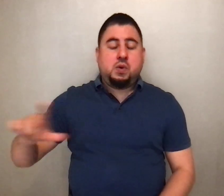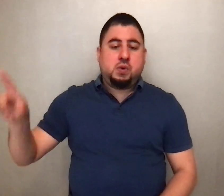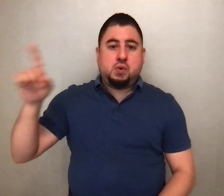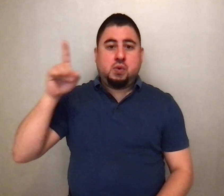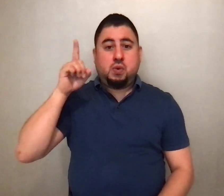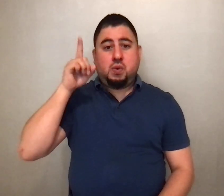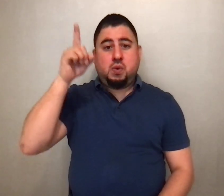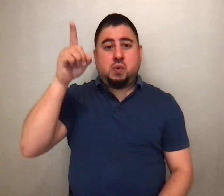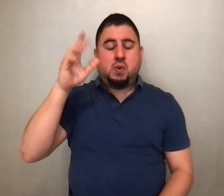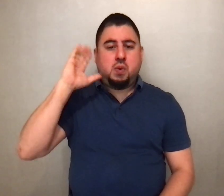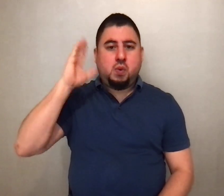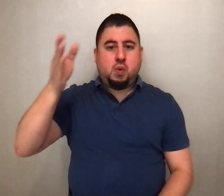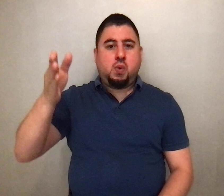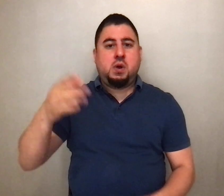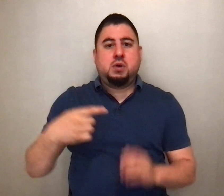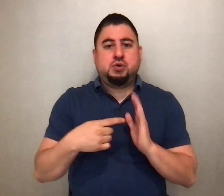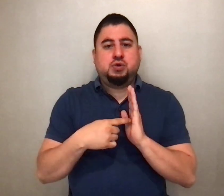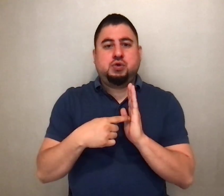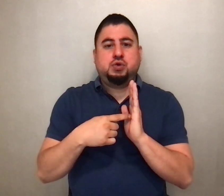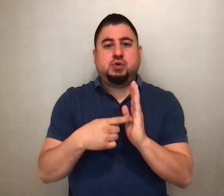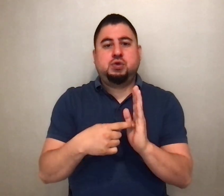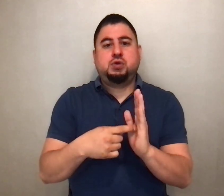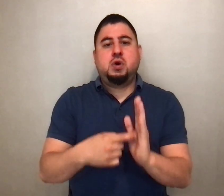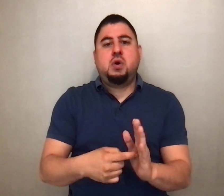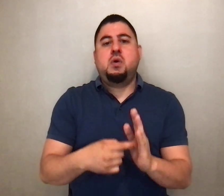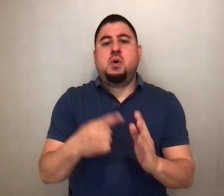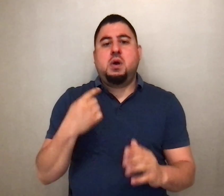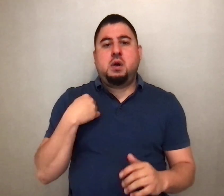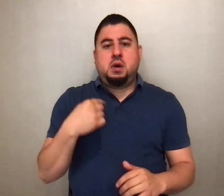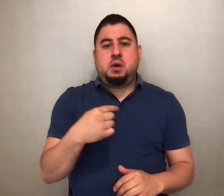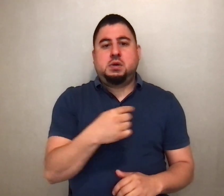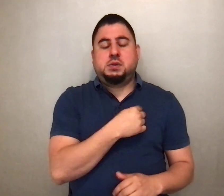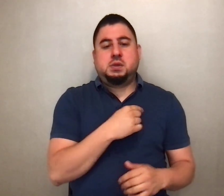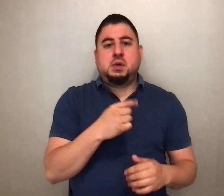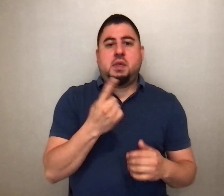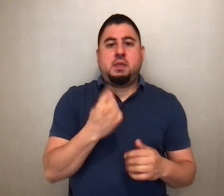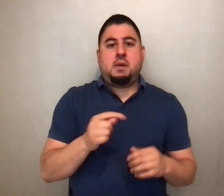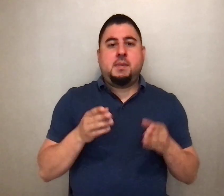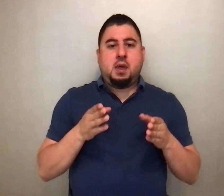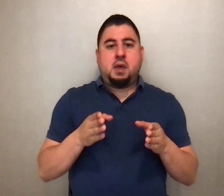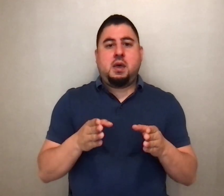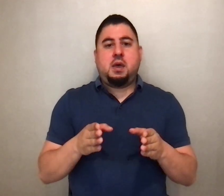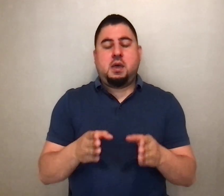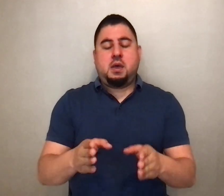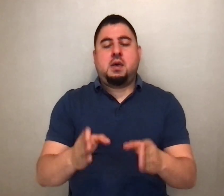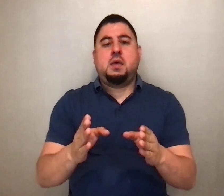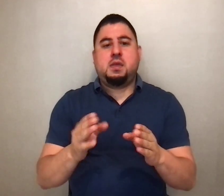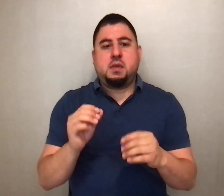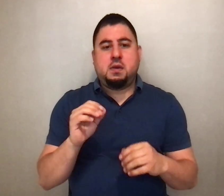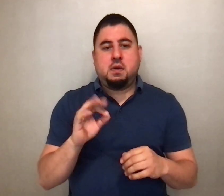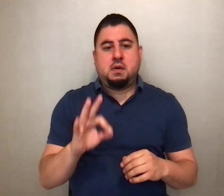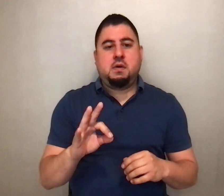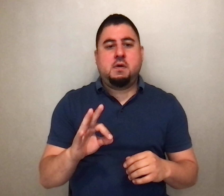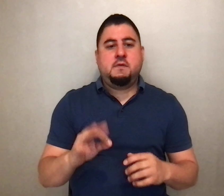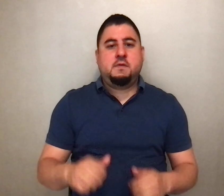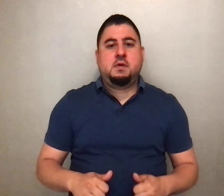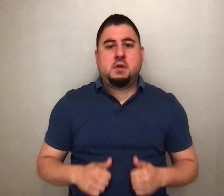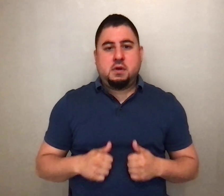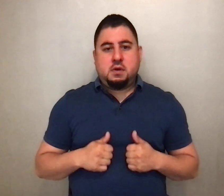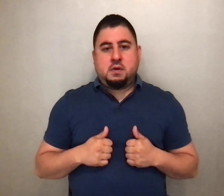you will show us the path of life.